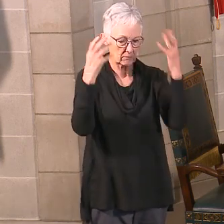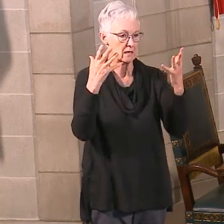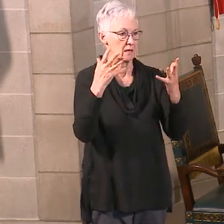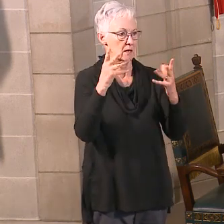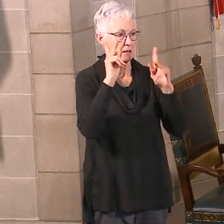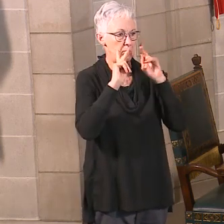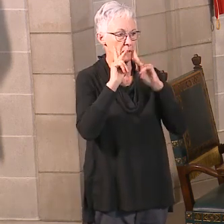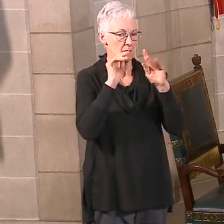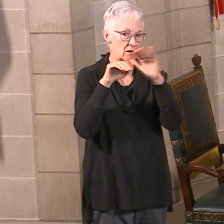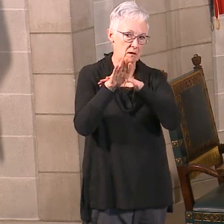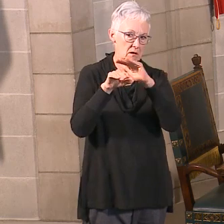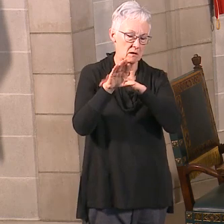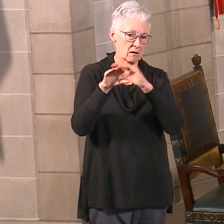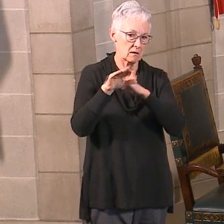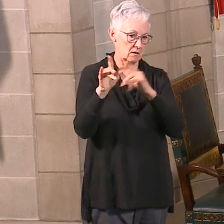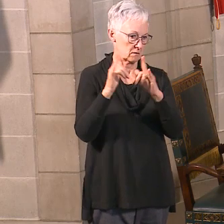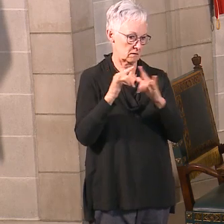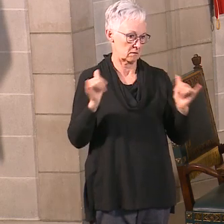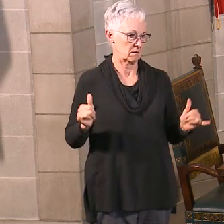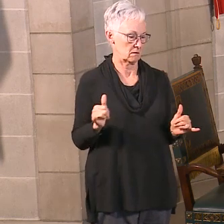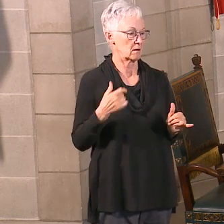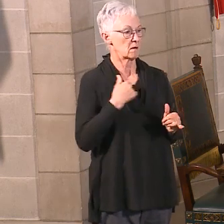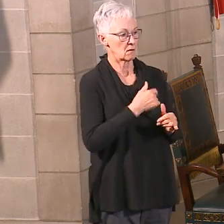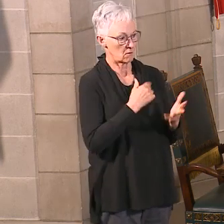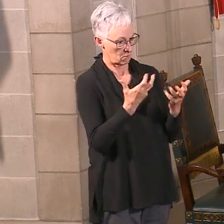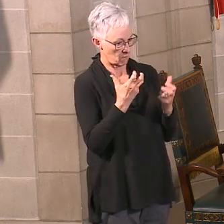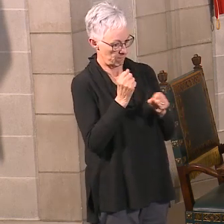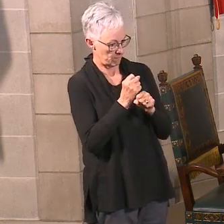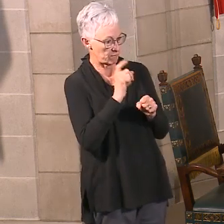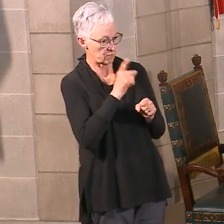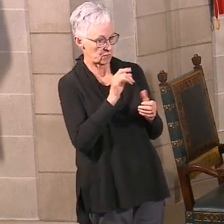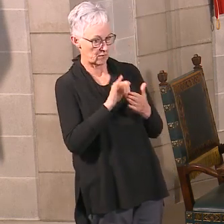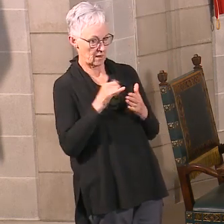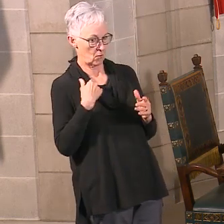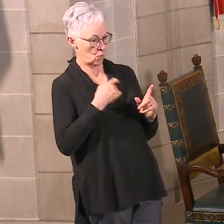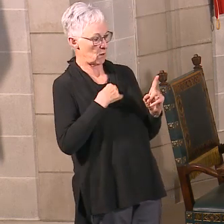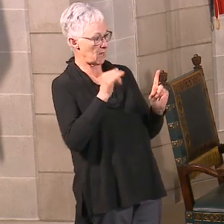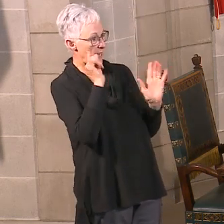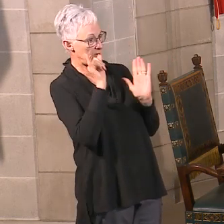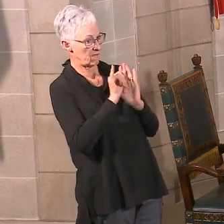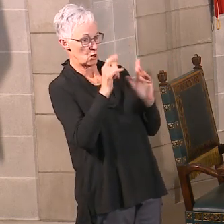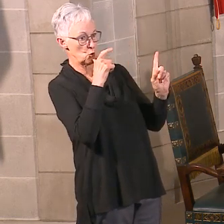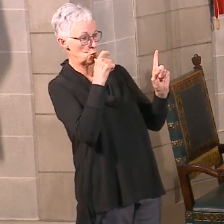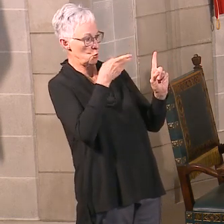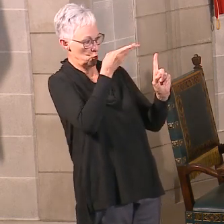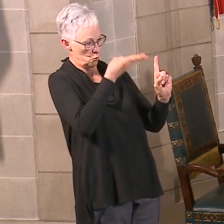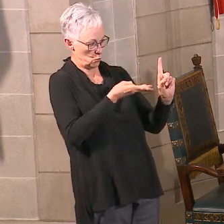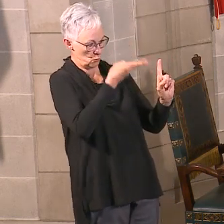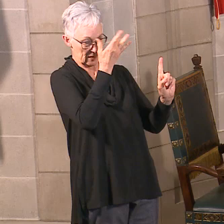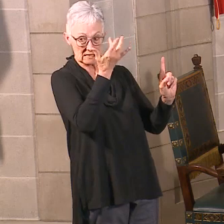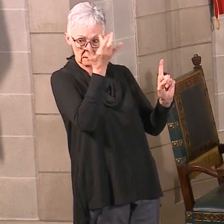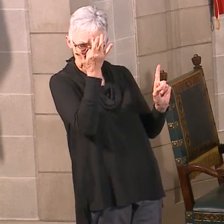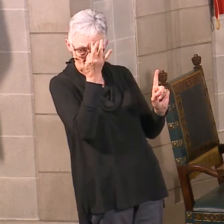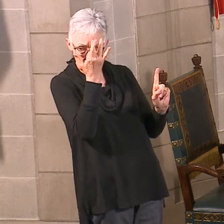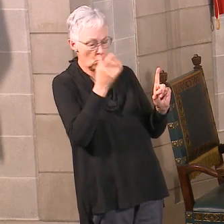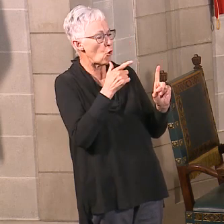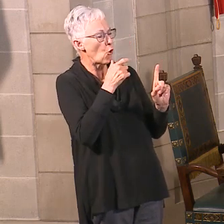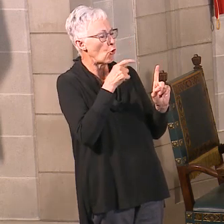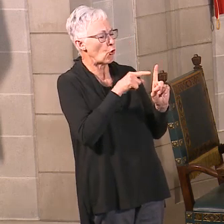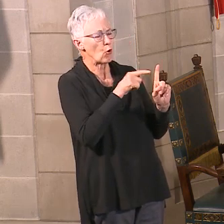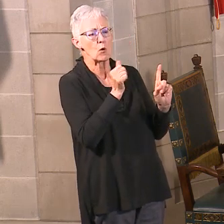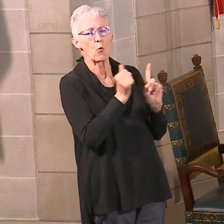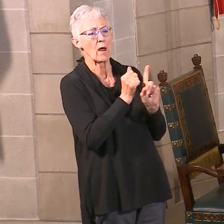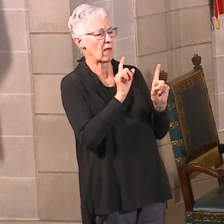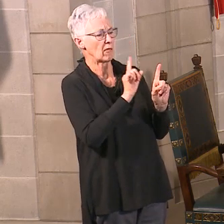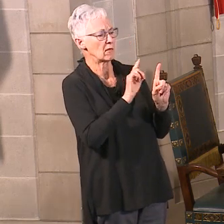contact tracing to be able to go back to people who have been exposed, make sure they're quarantined. All of that will be part of what we need to do to continue to make